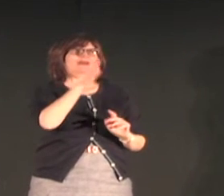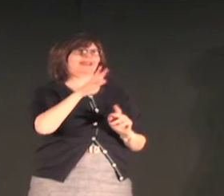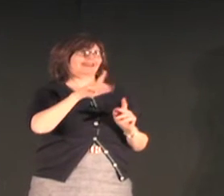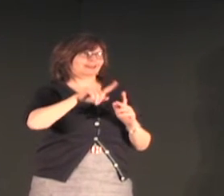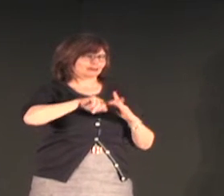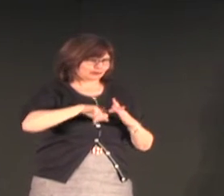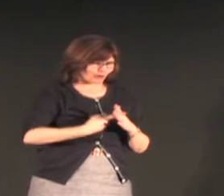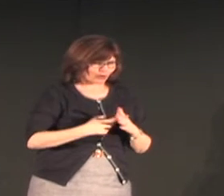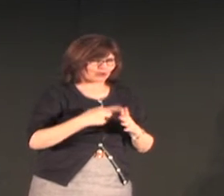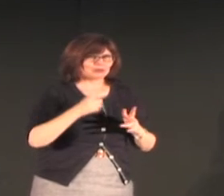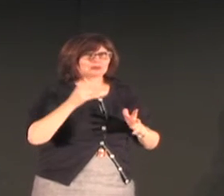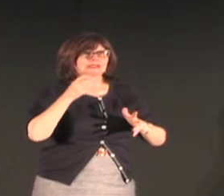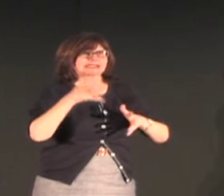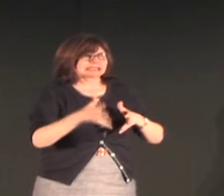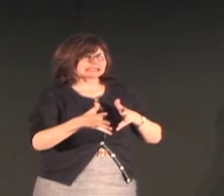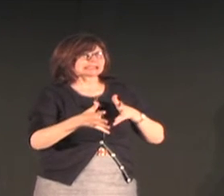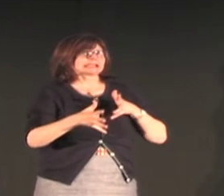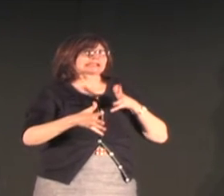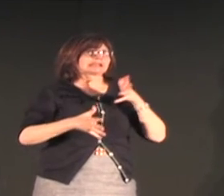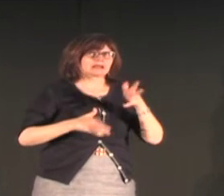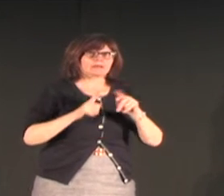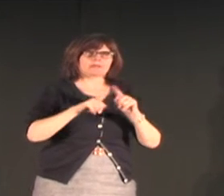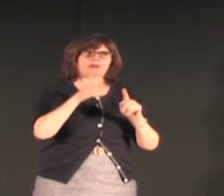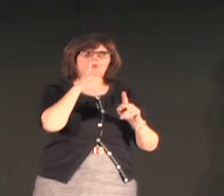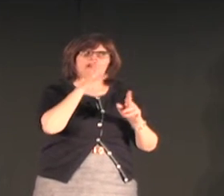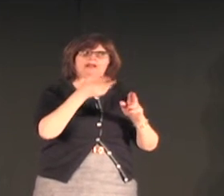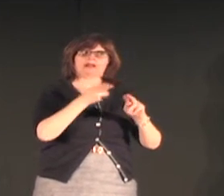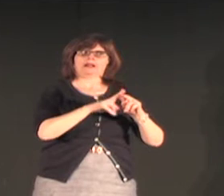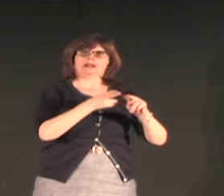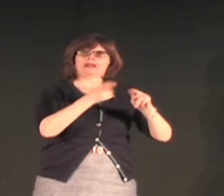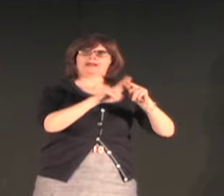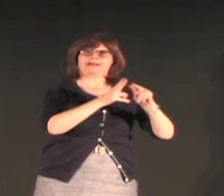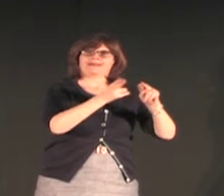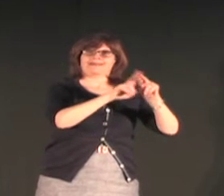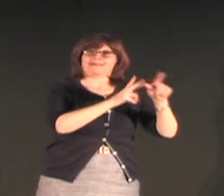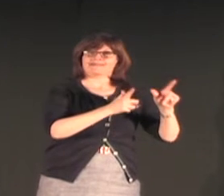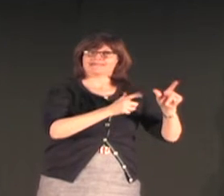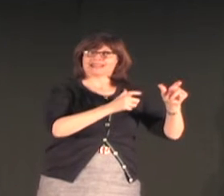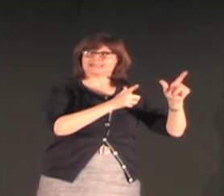magic this is something that begins and changes